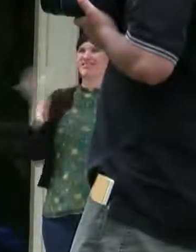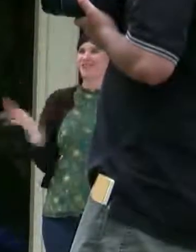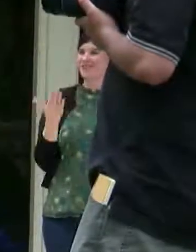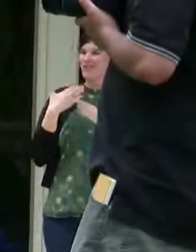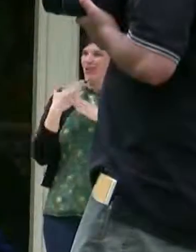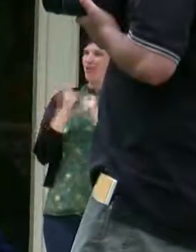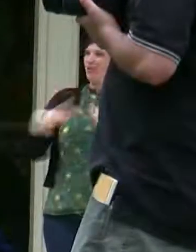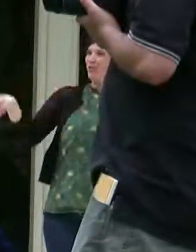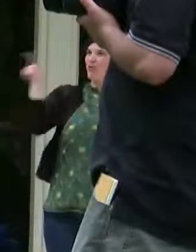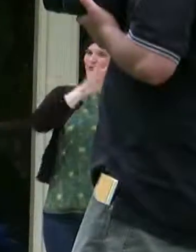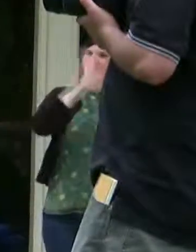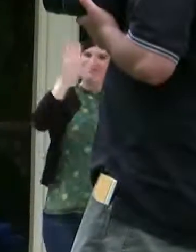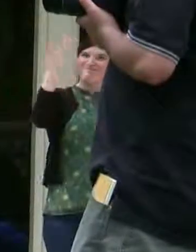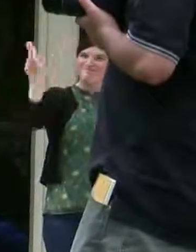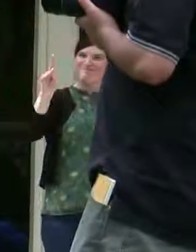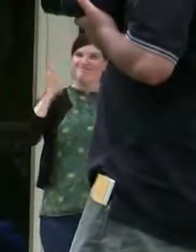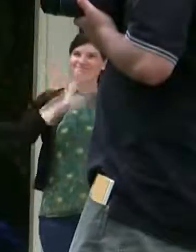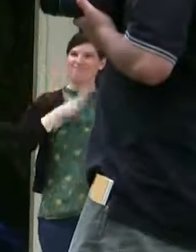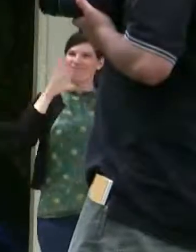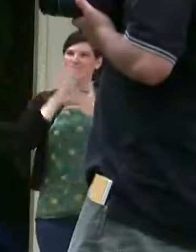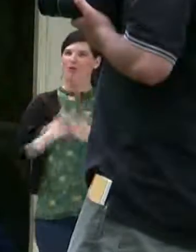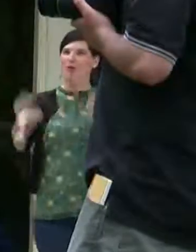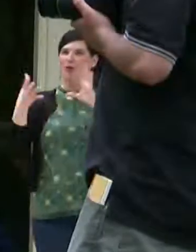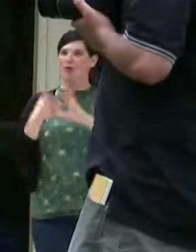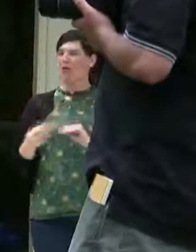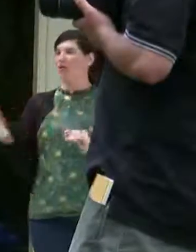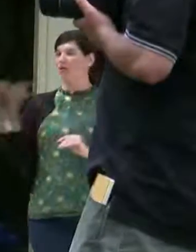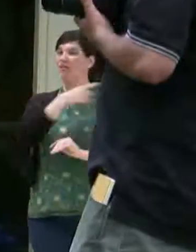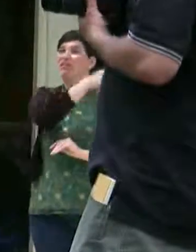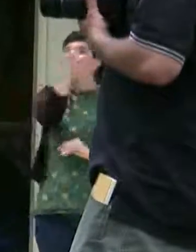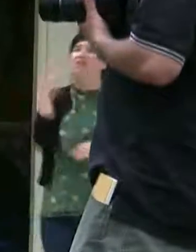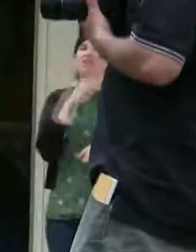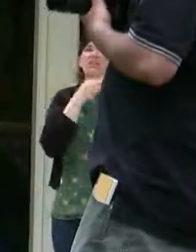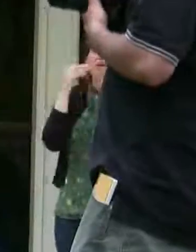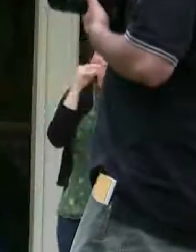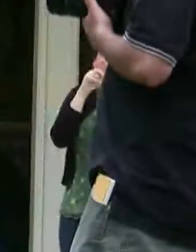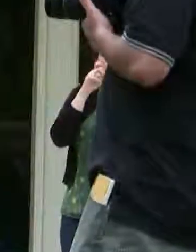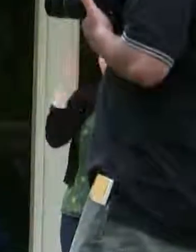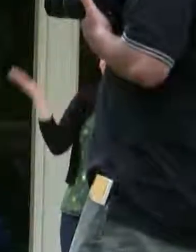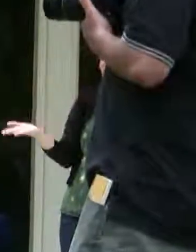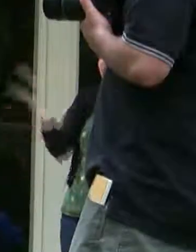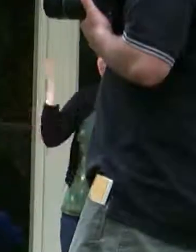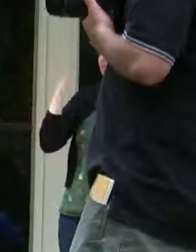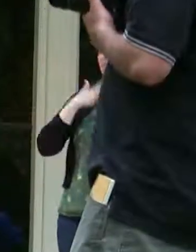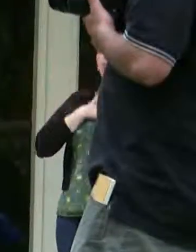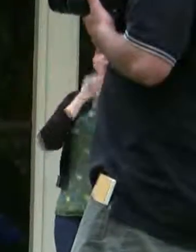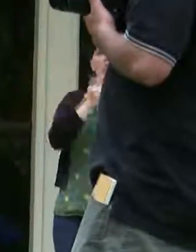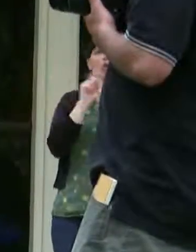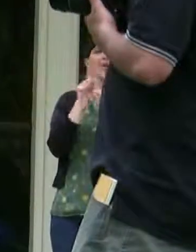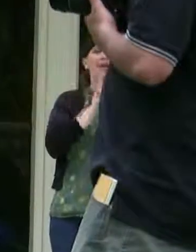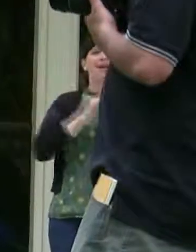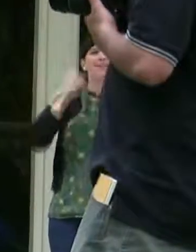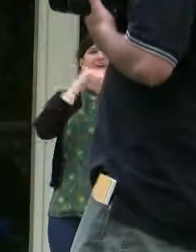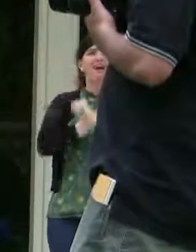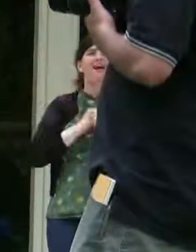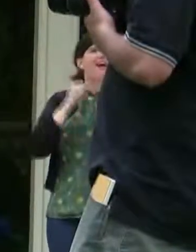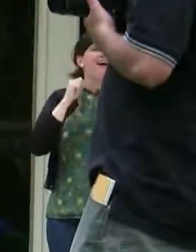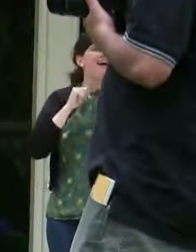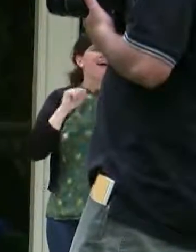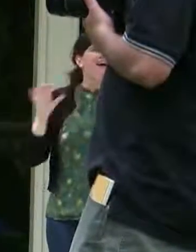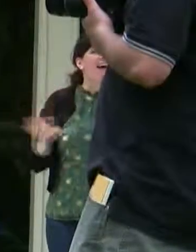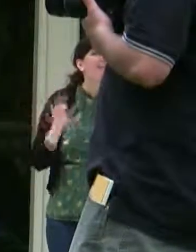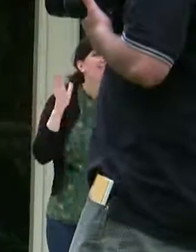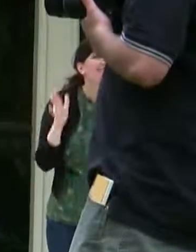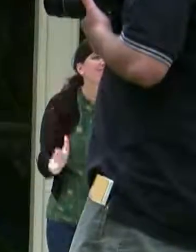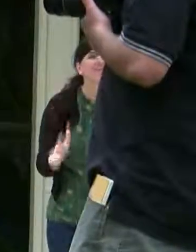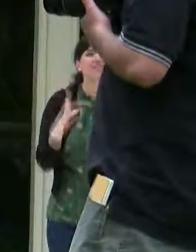story, and to know more about who I am and what I do as an activist. I have a lot of different things.